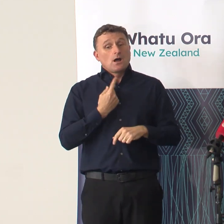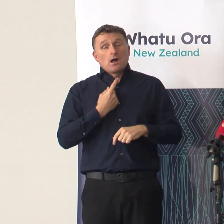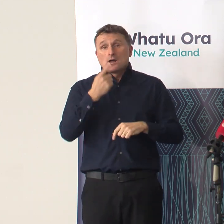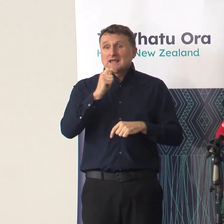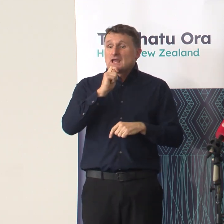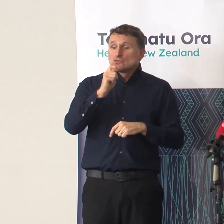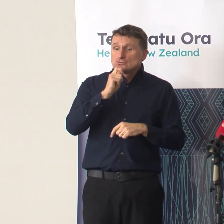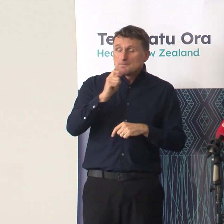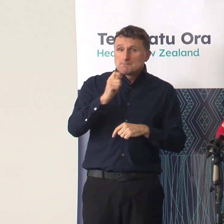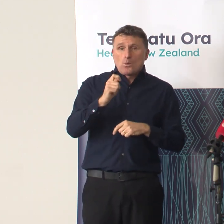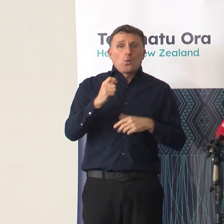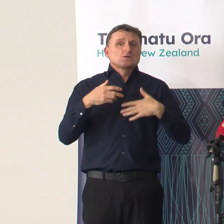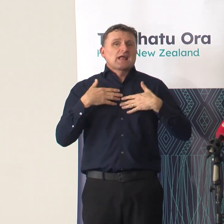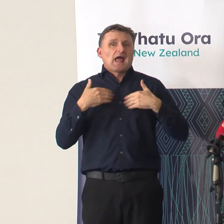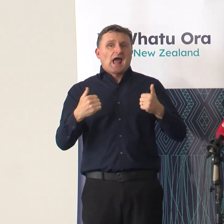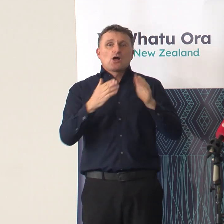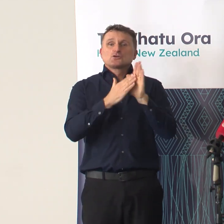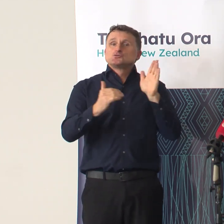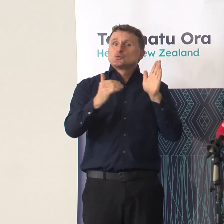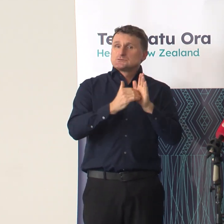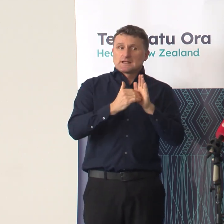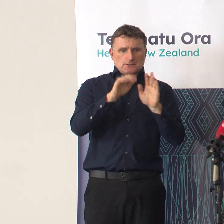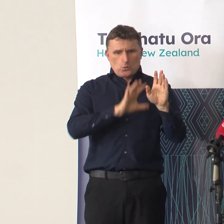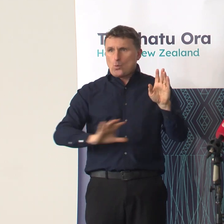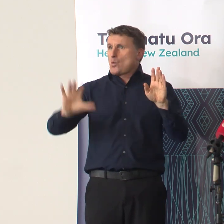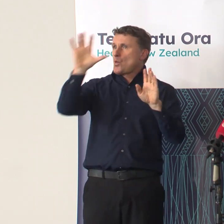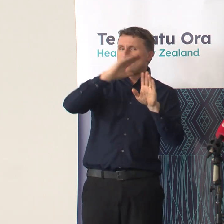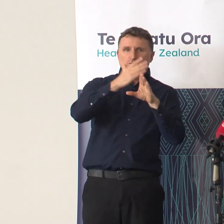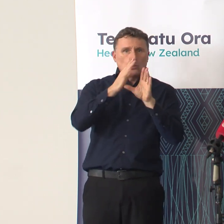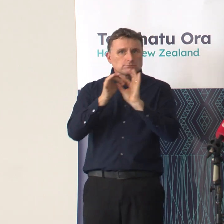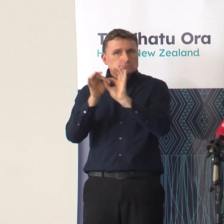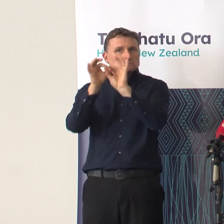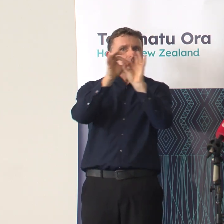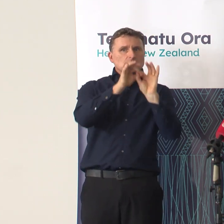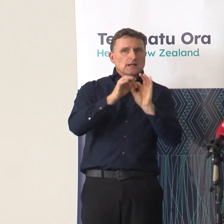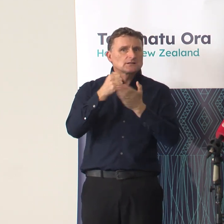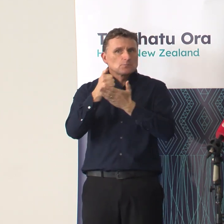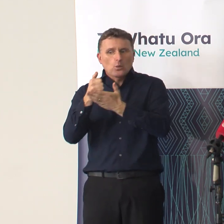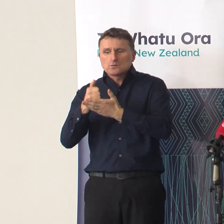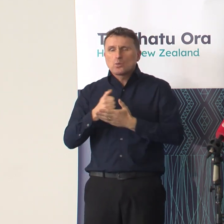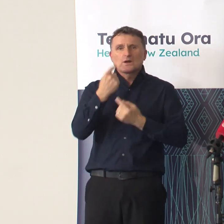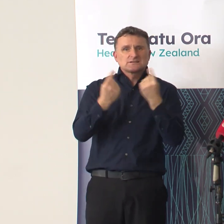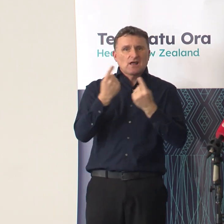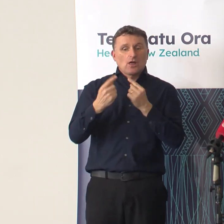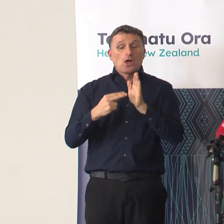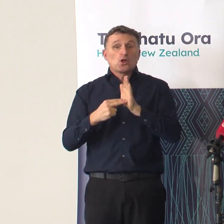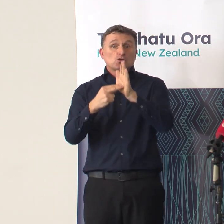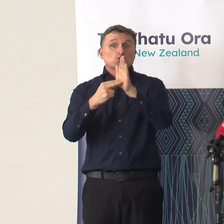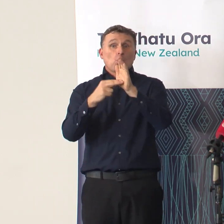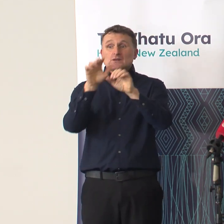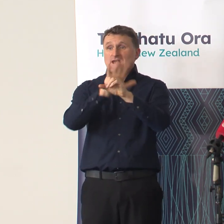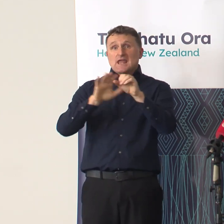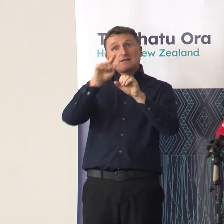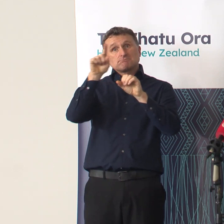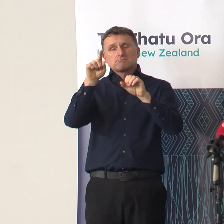across Te Whateauora regions continues to work to keep New Zealand as well. In the northern region, non-deferable care such